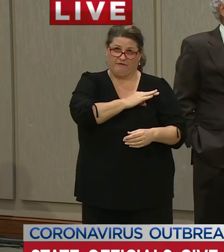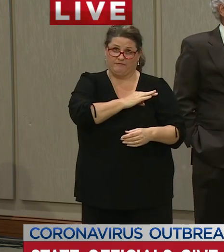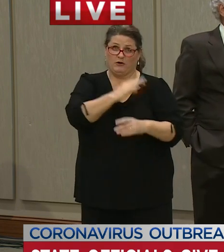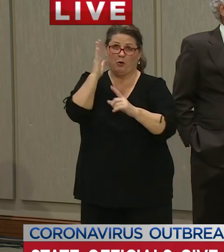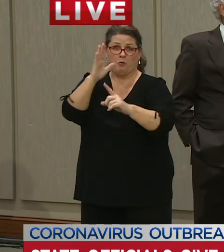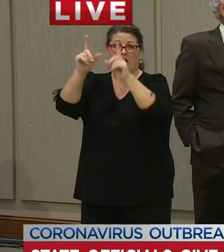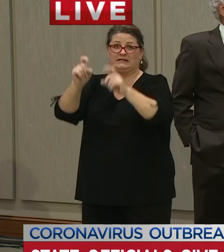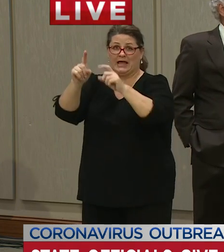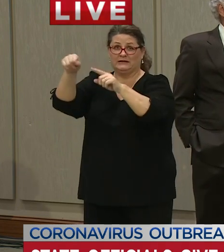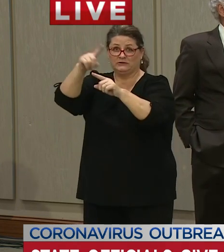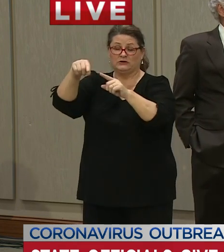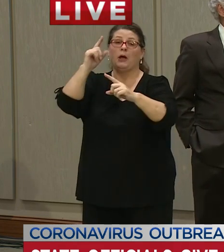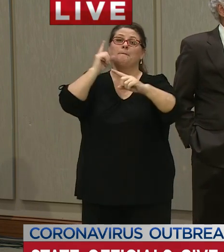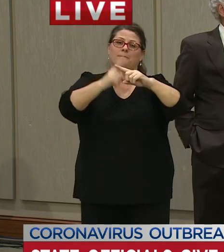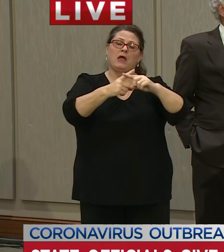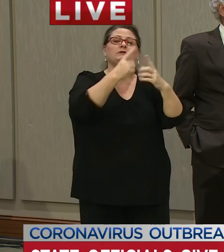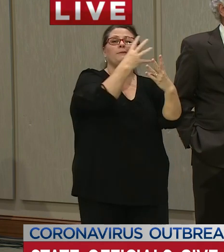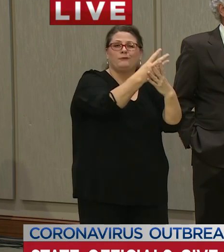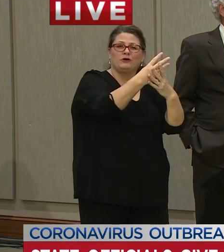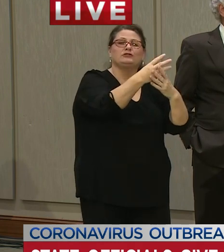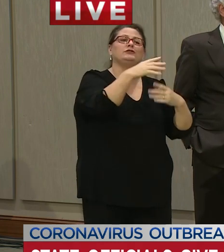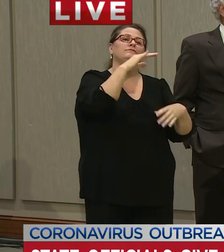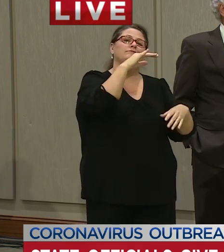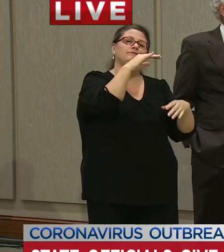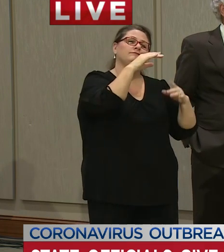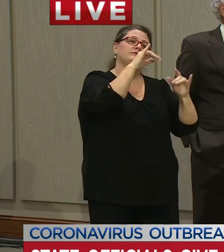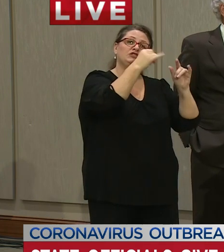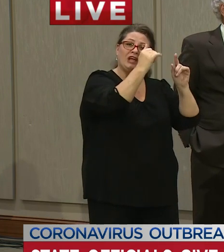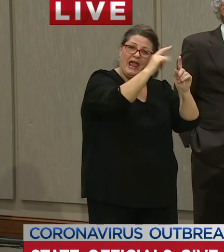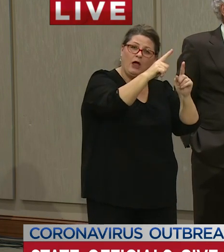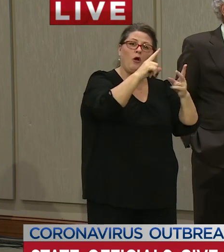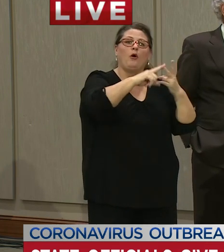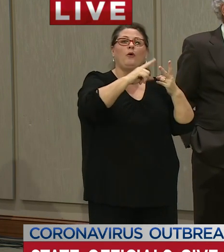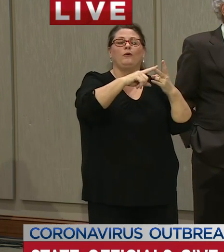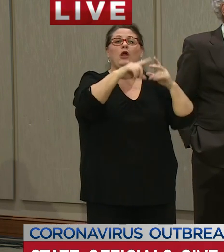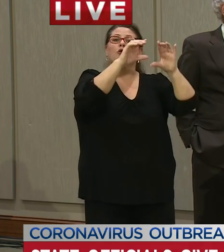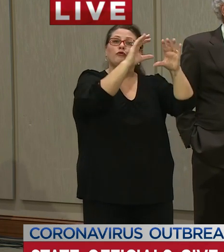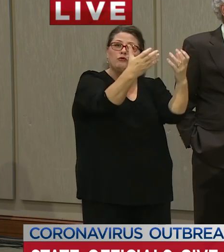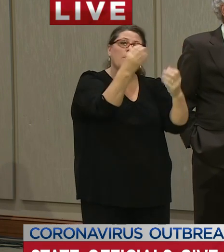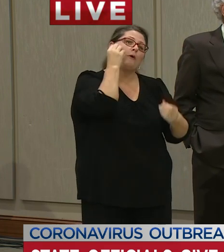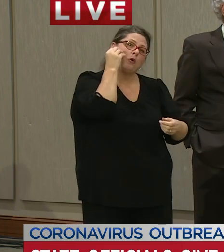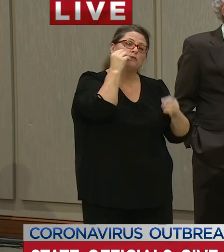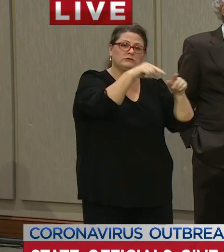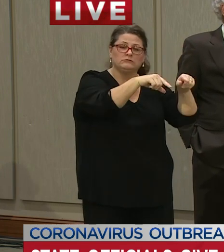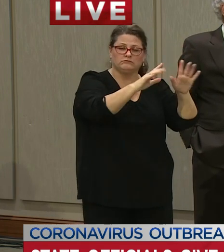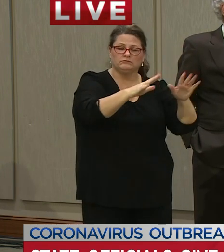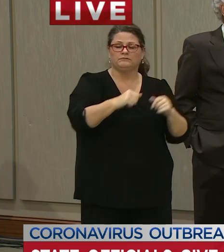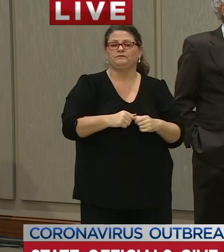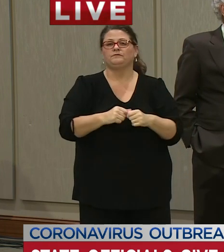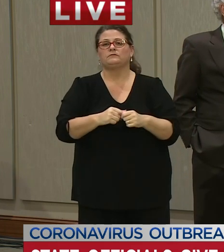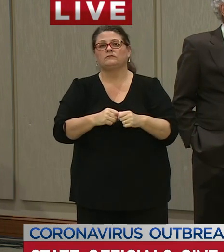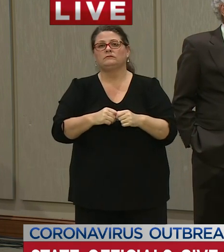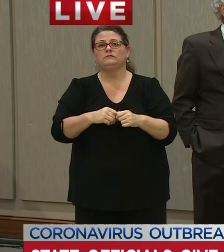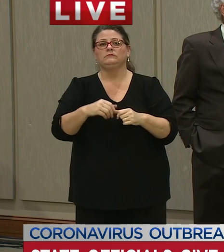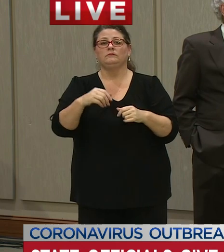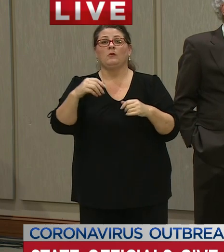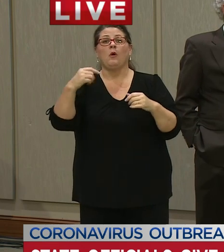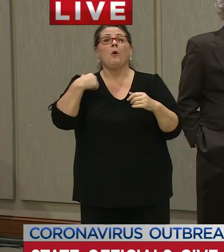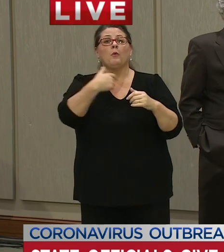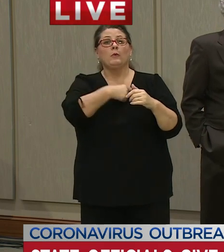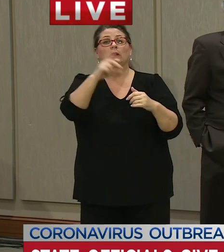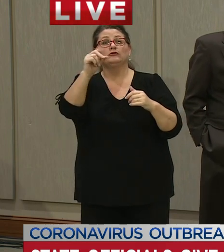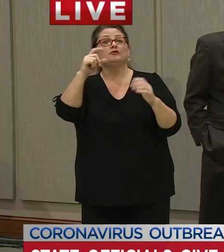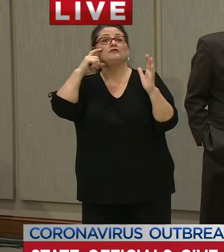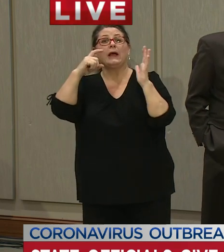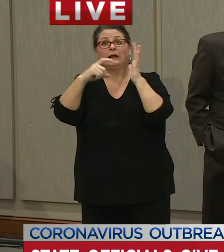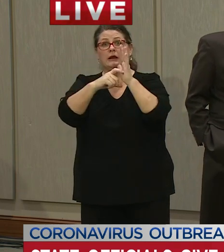and group homes as we enhance our testing capacity at our congregate facilities we also recognize